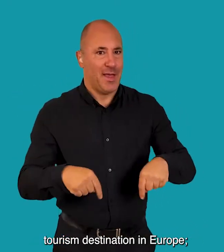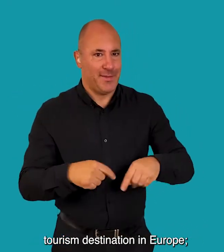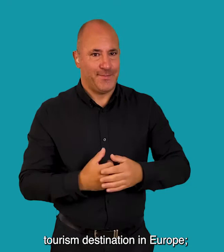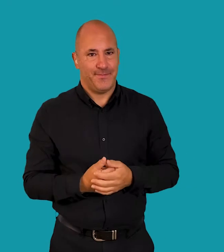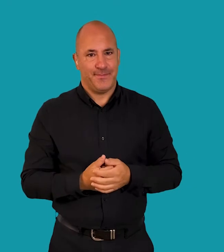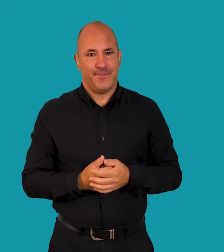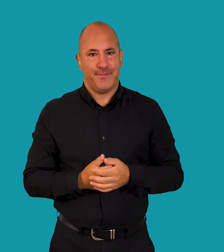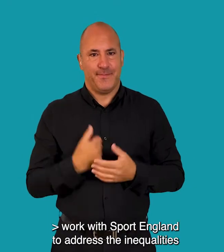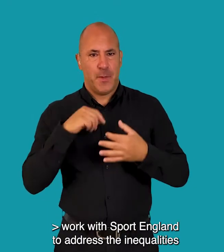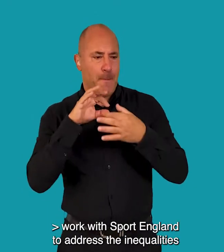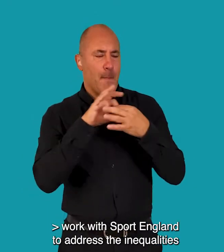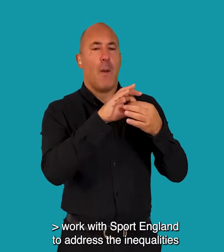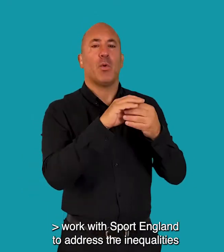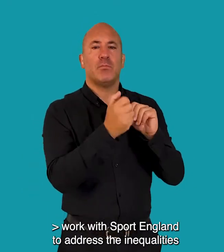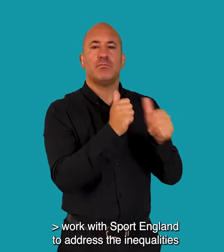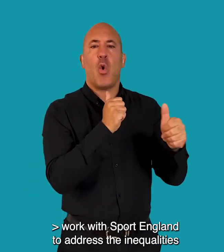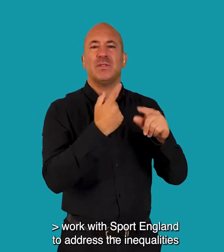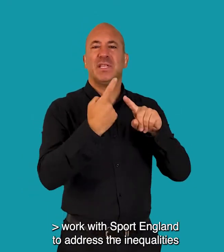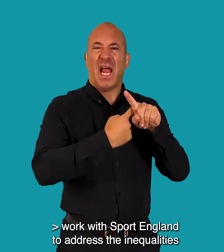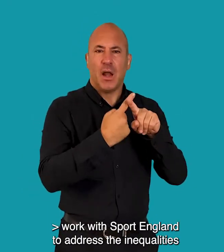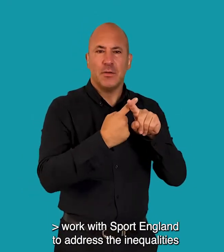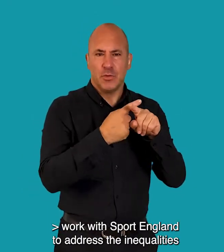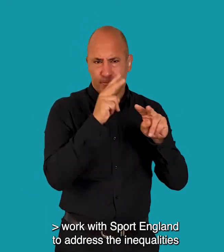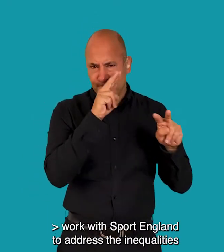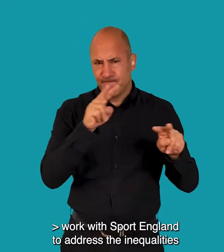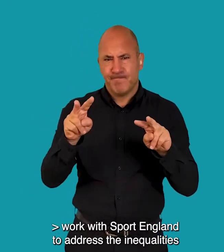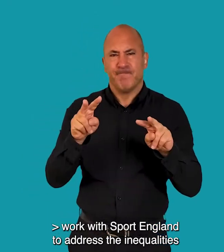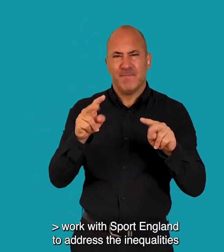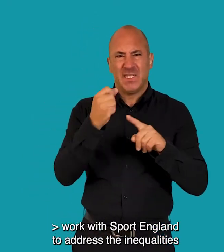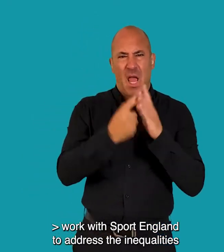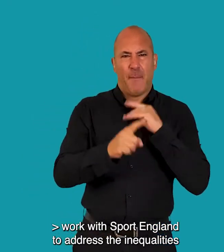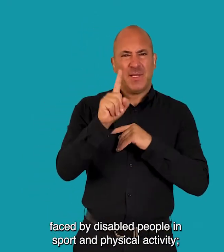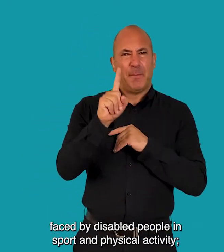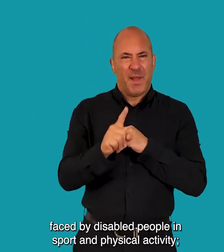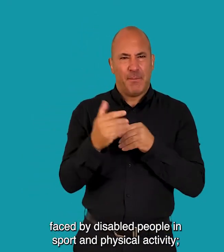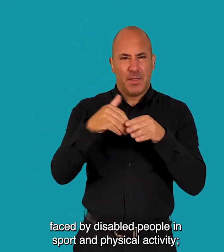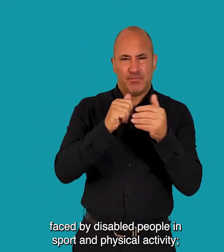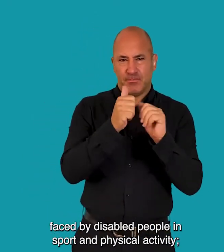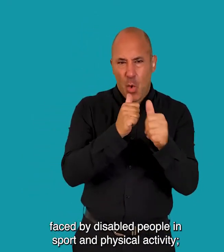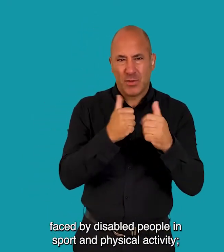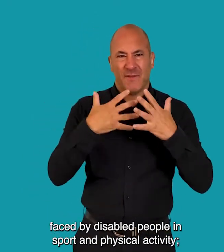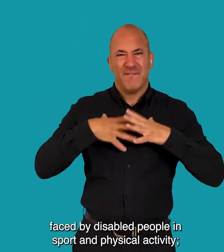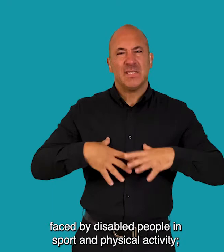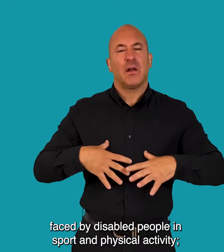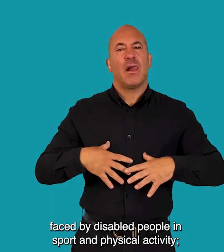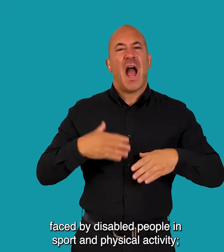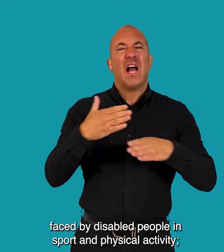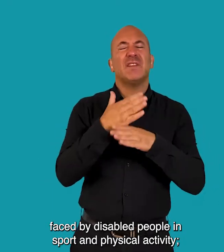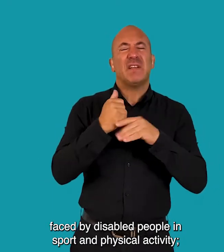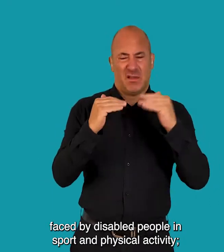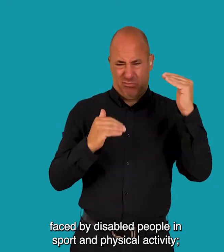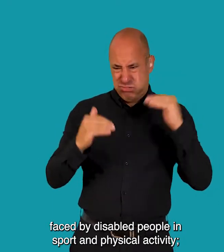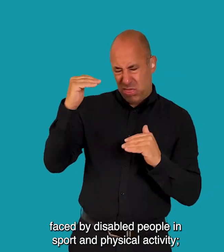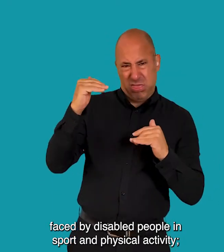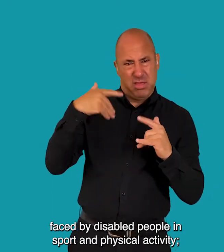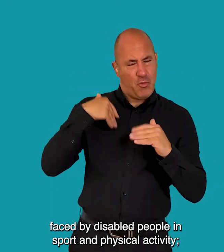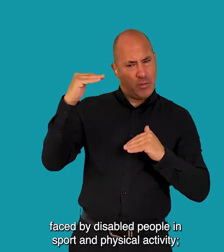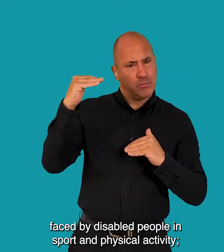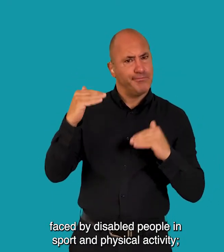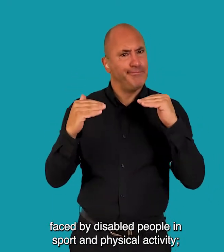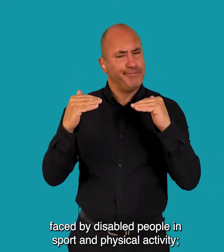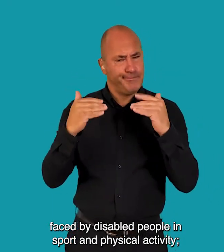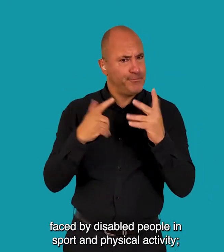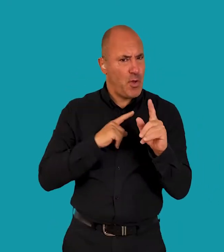Europe Work with Sport England to address the inequalities faced by disabled people in sport and physical